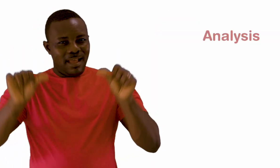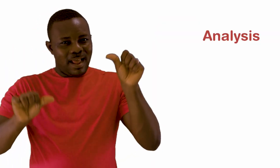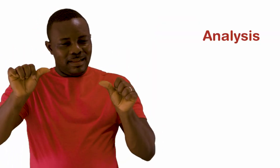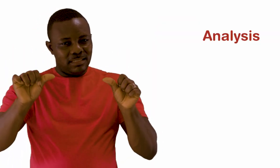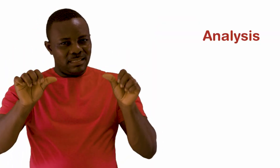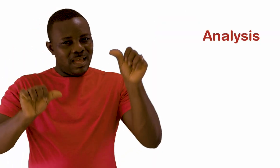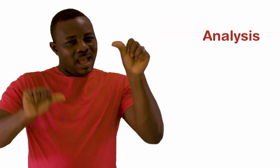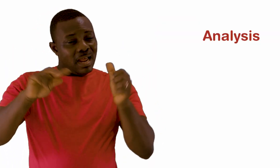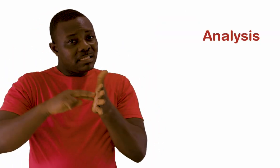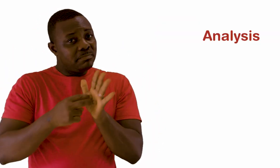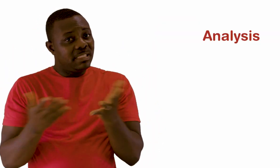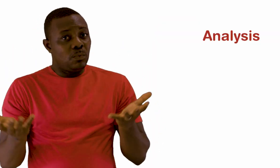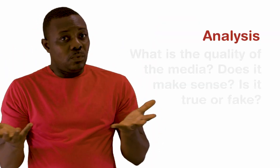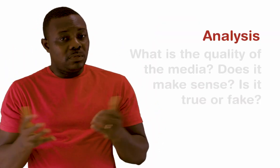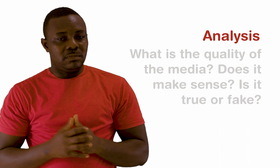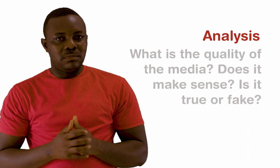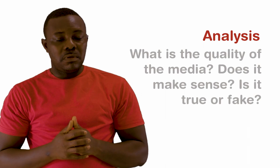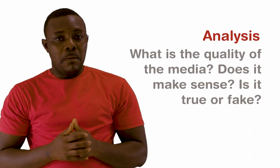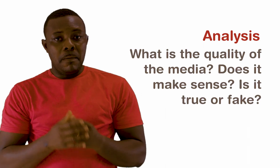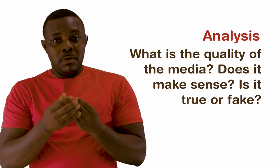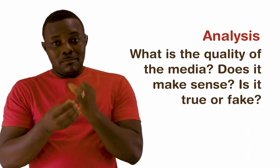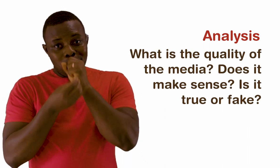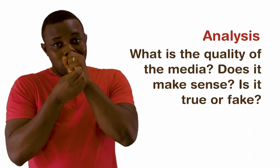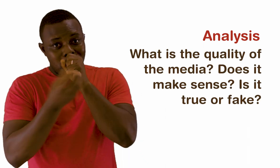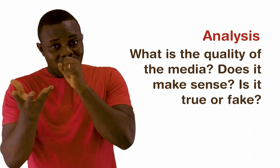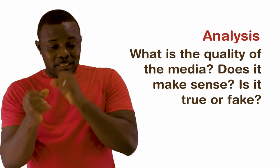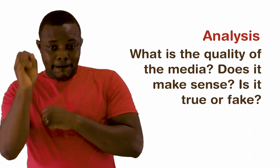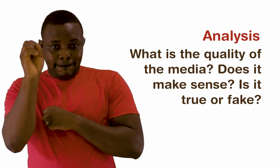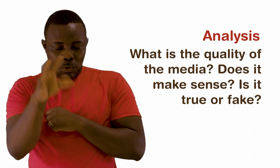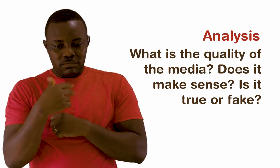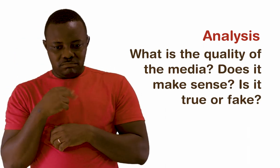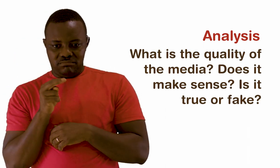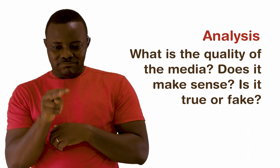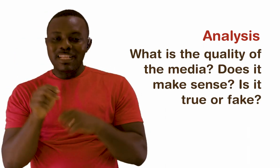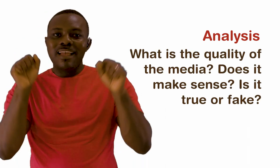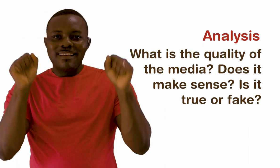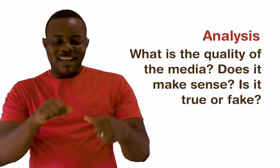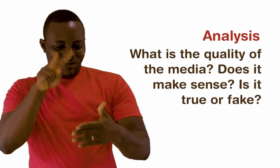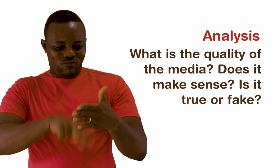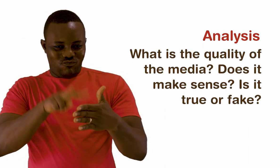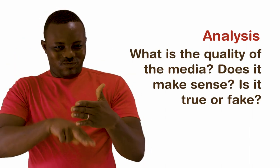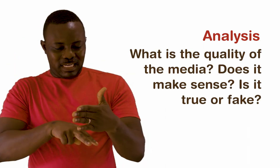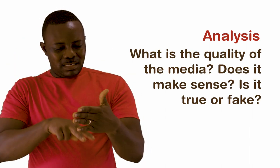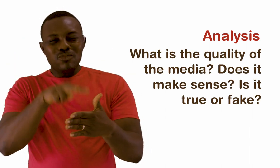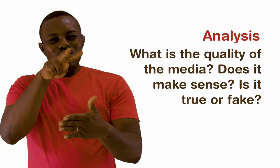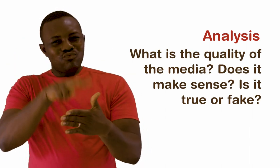Again, media is brought forward. We review it. But we have to ask, what is the quality of it?